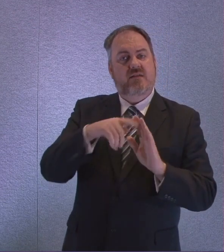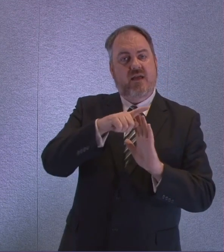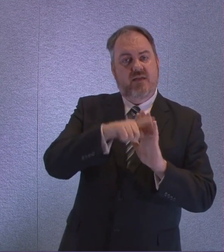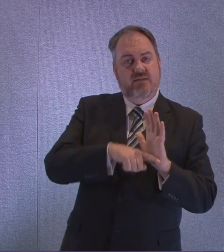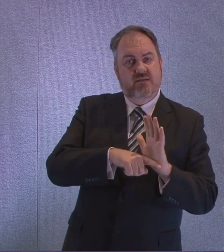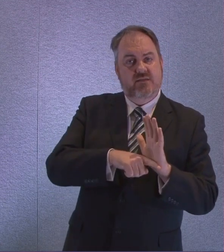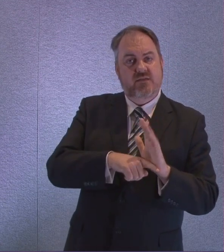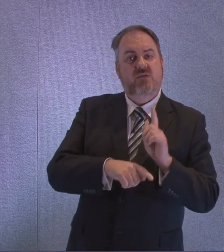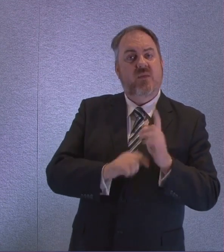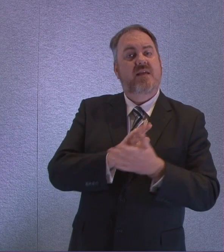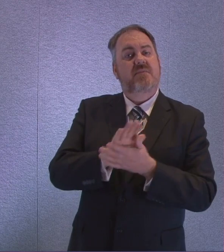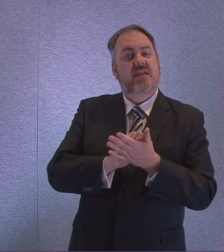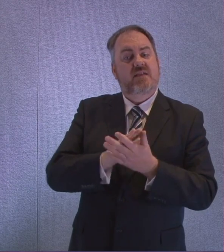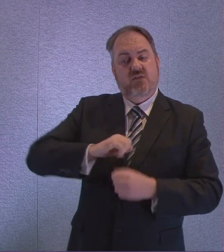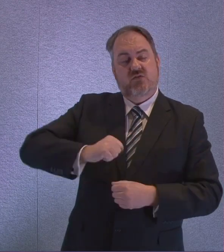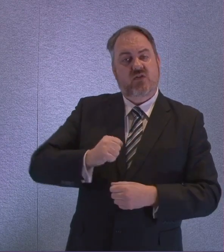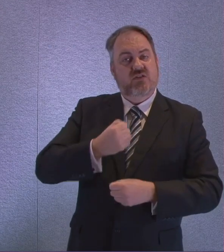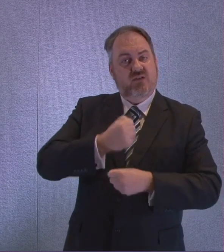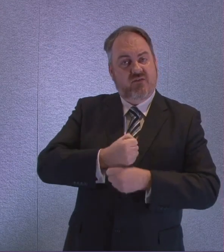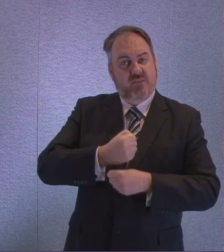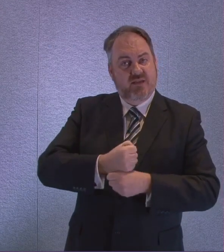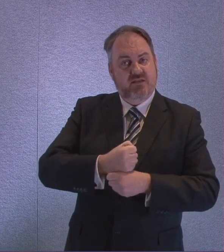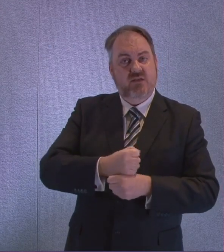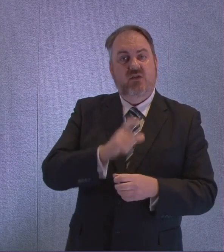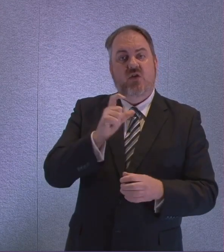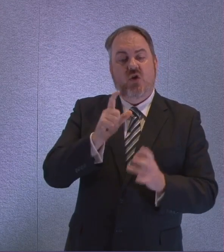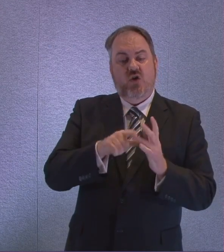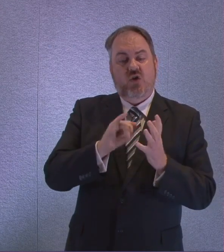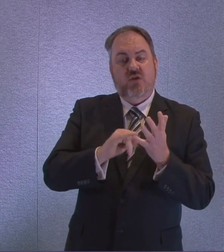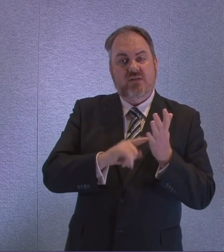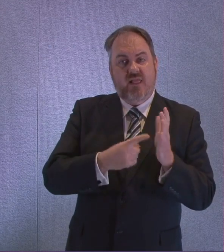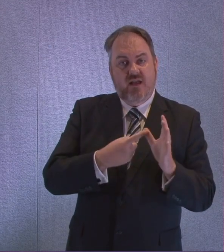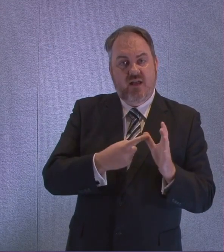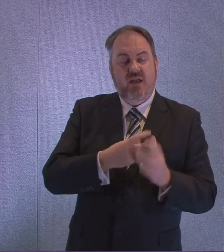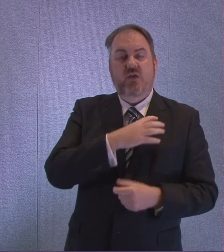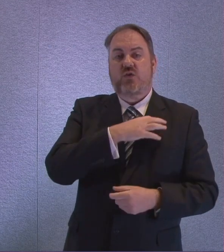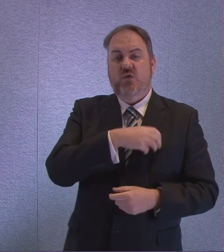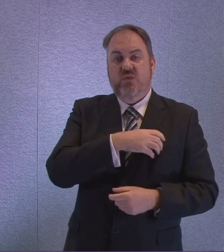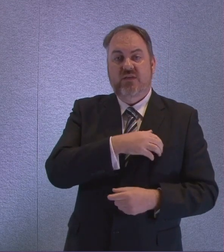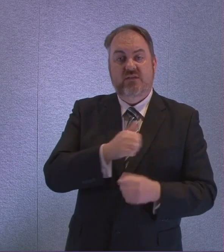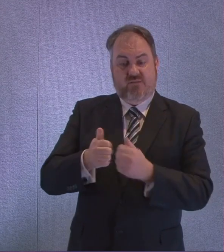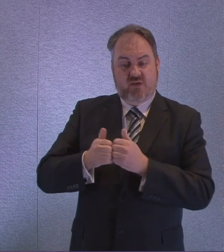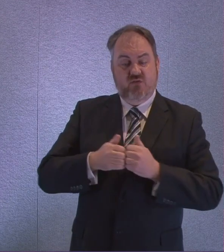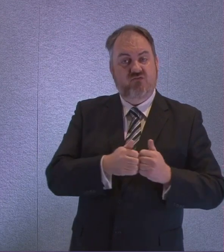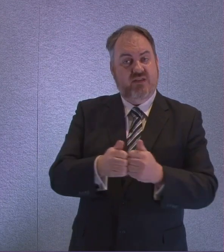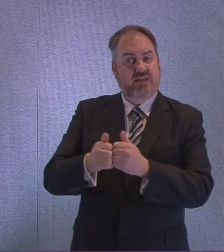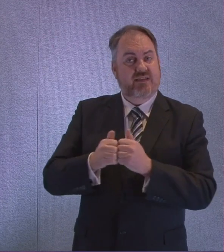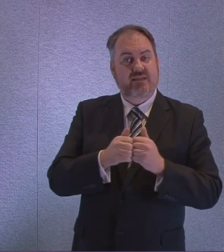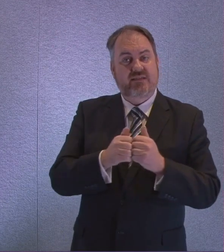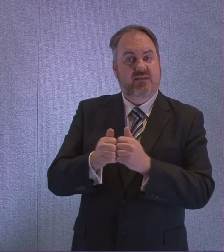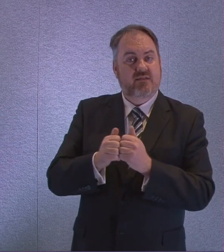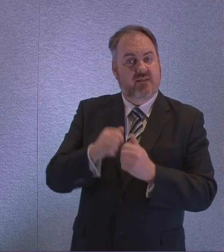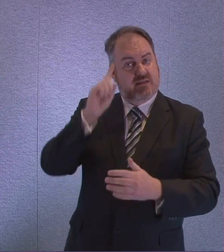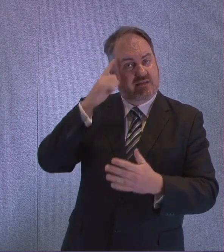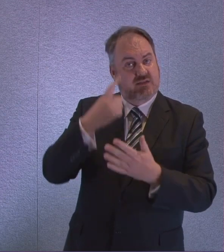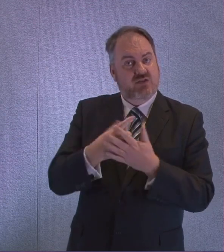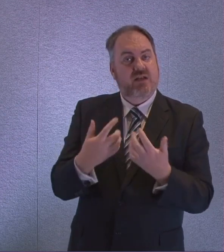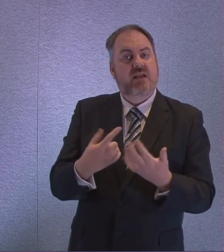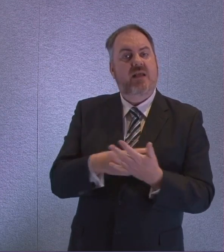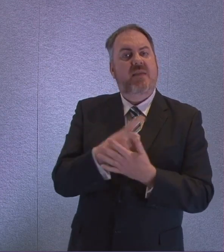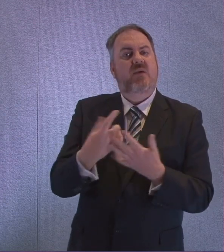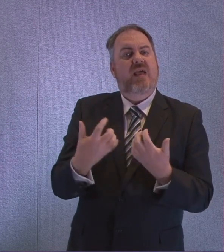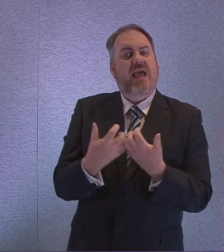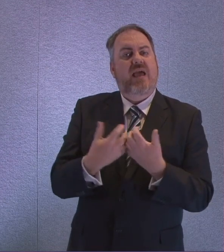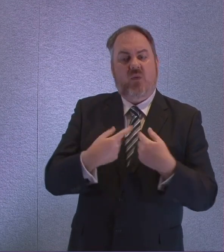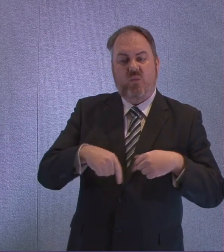agreed, as I say, with the Scottish Government, with COSLA and with the unions who all took part in a meeting yesterday. So I hope that resolves that issue, and of course we